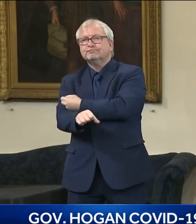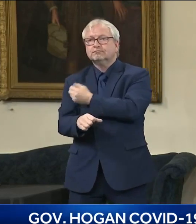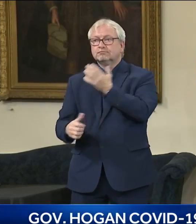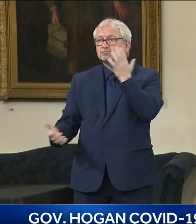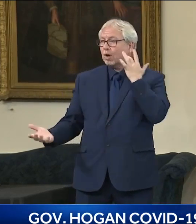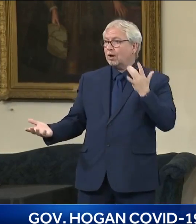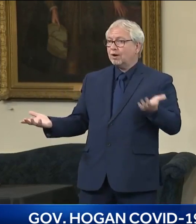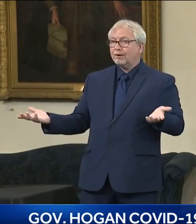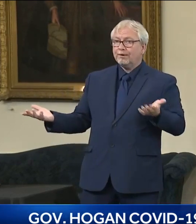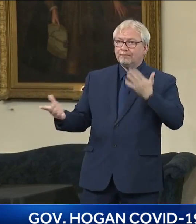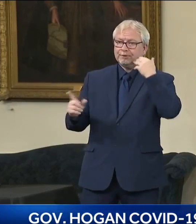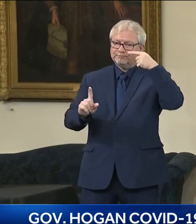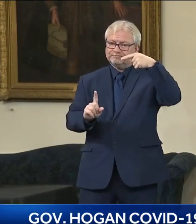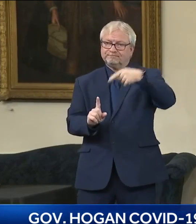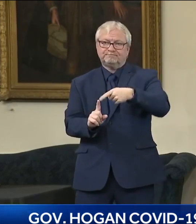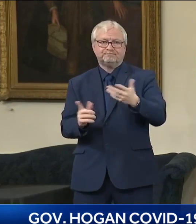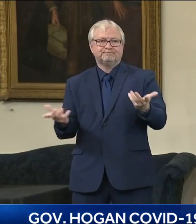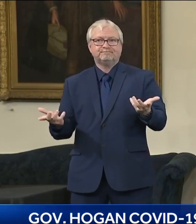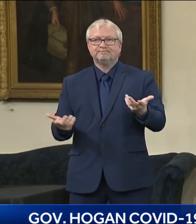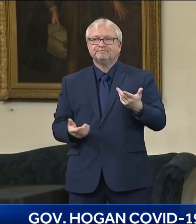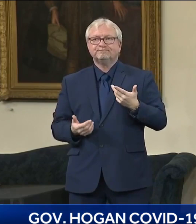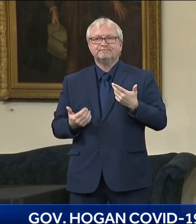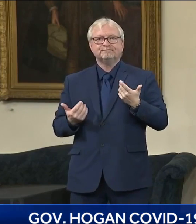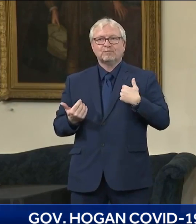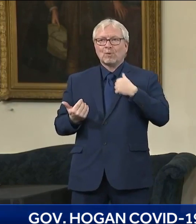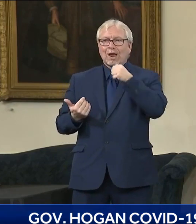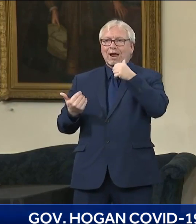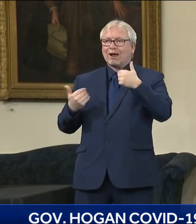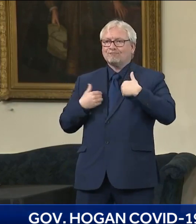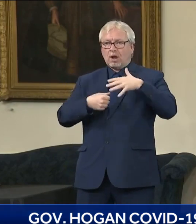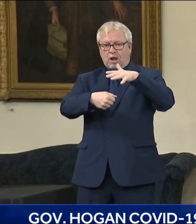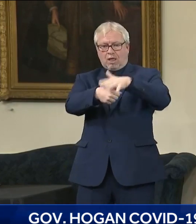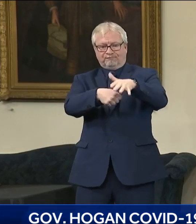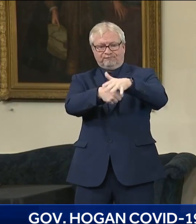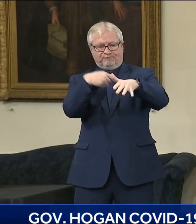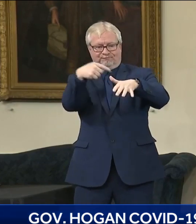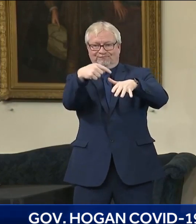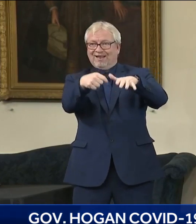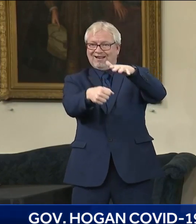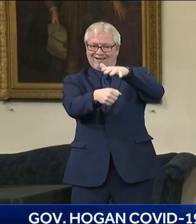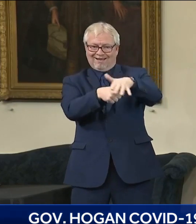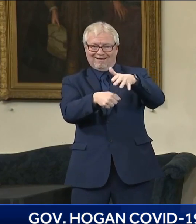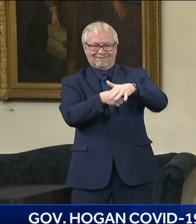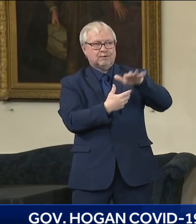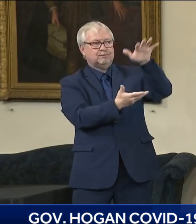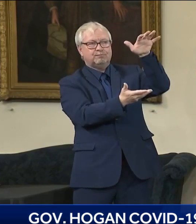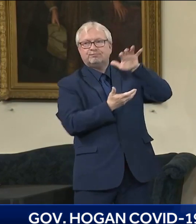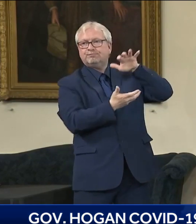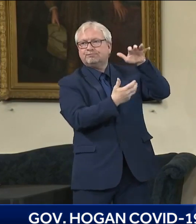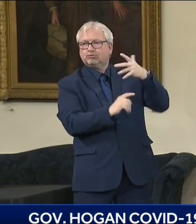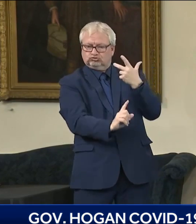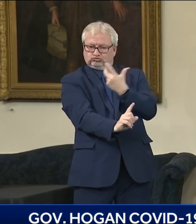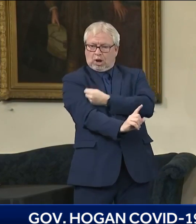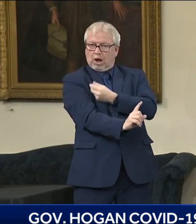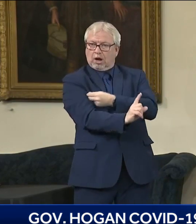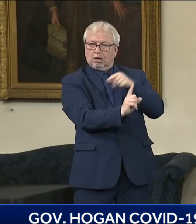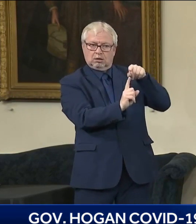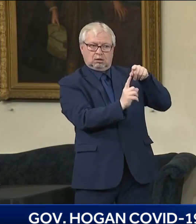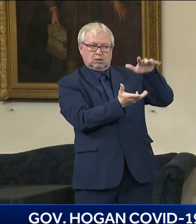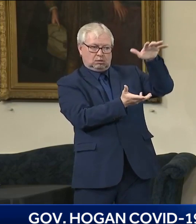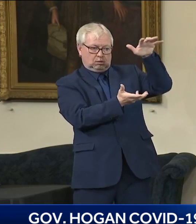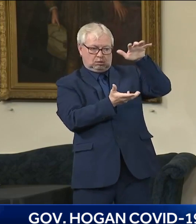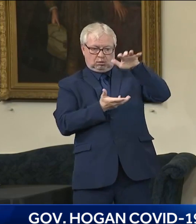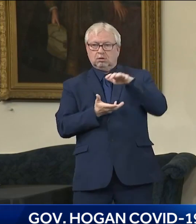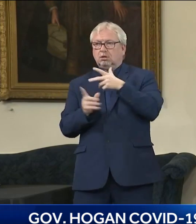aren't any vaccines. So I know how frustrating it is and everybody wants a quick fix. But the bottom line is you can't schedule